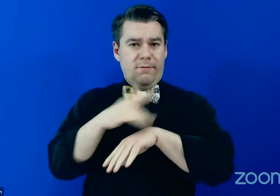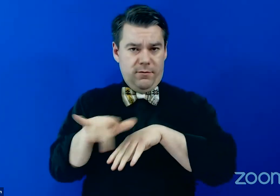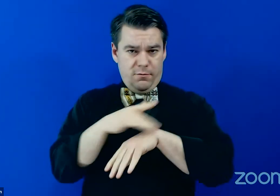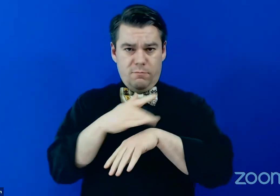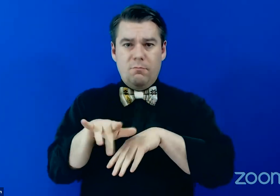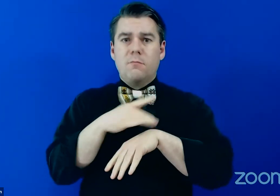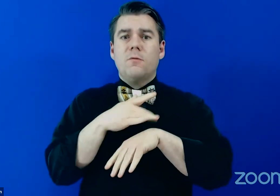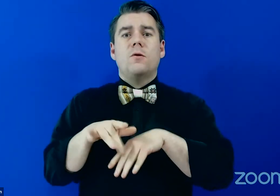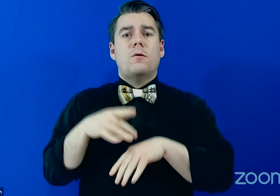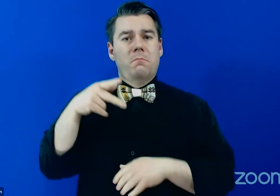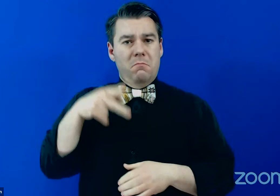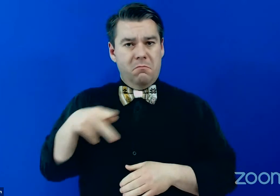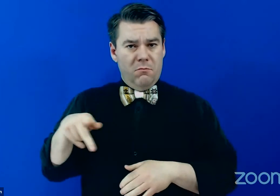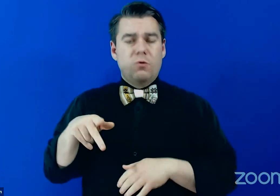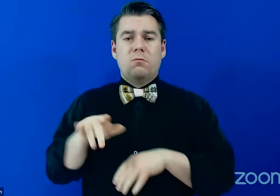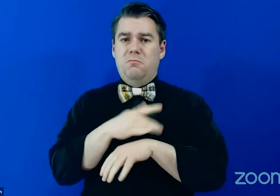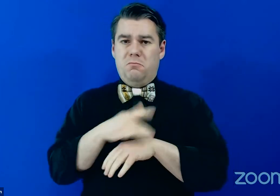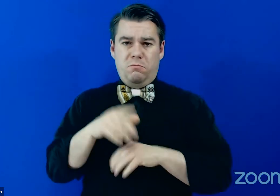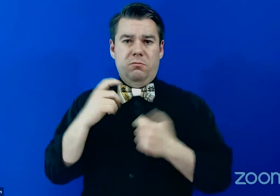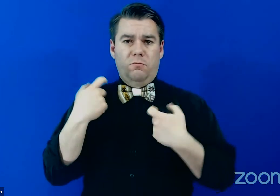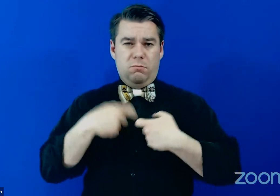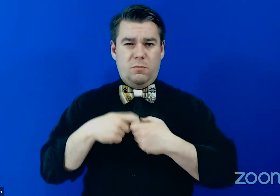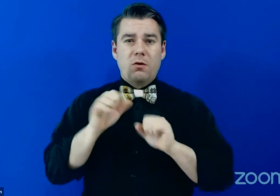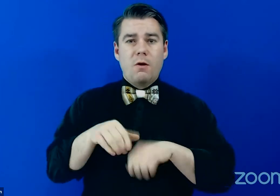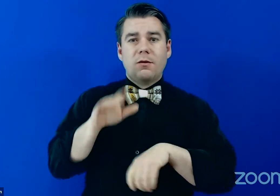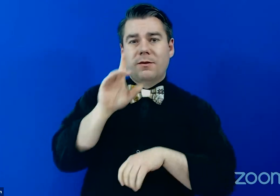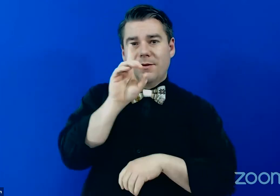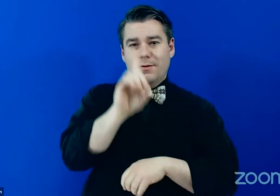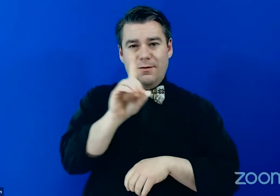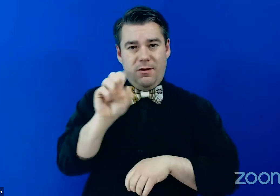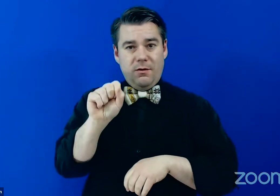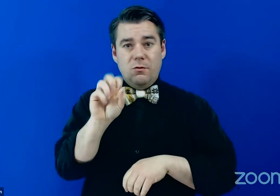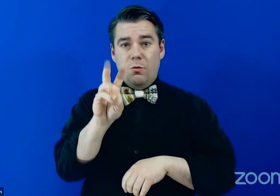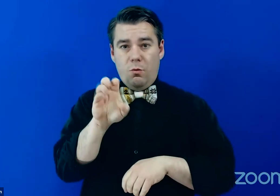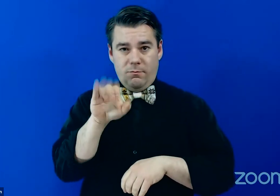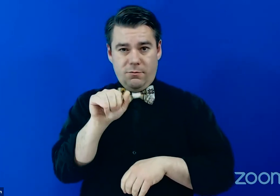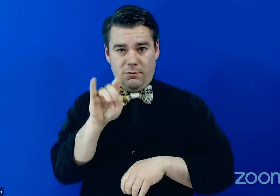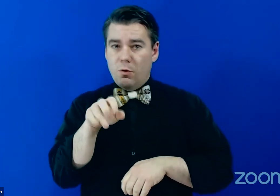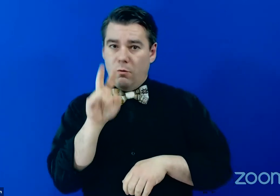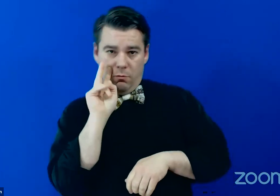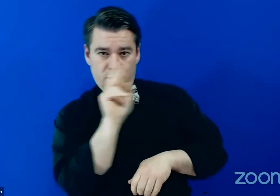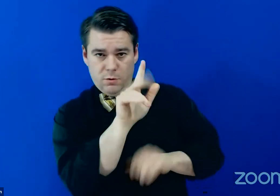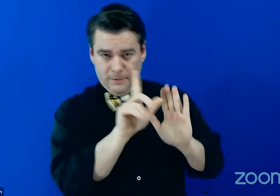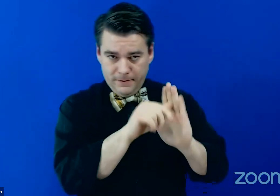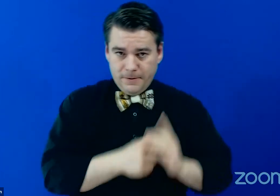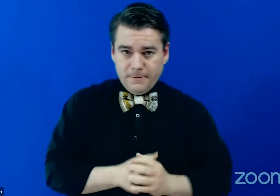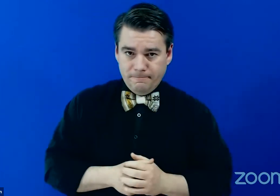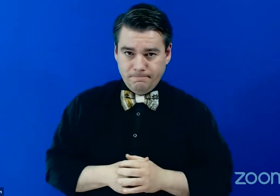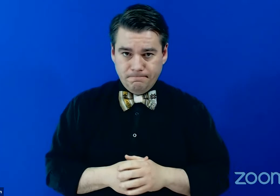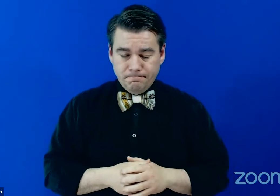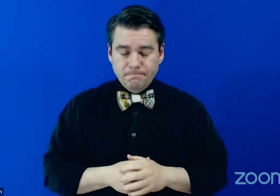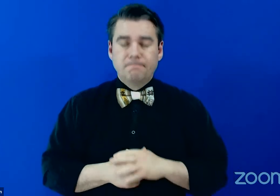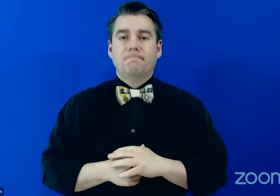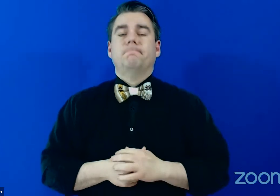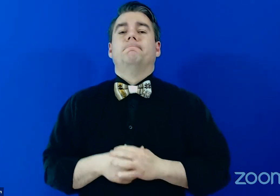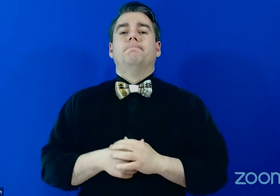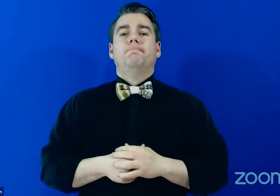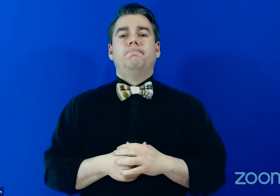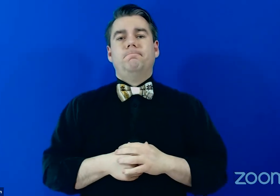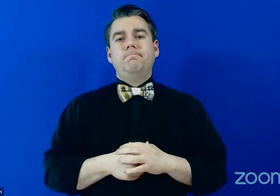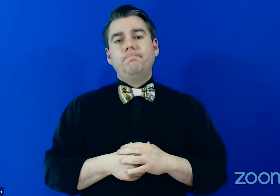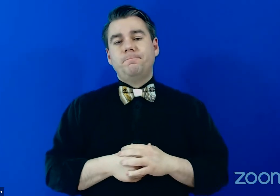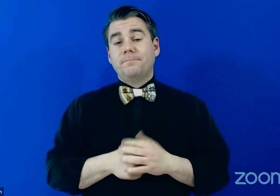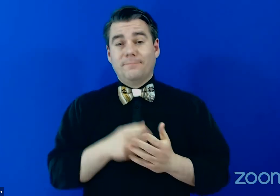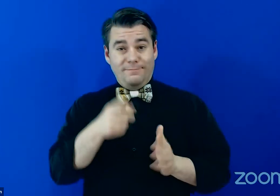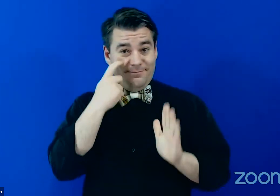Um, and those will be on the DDS website. Um, we also, um, as you can